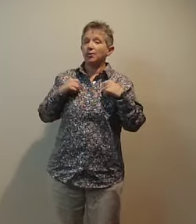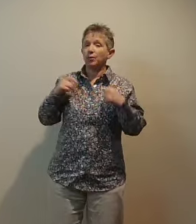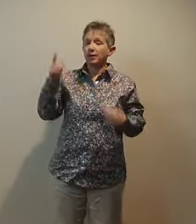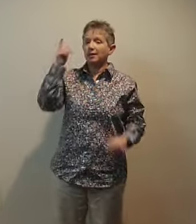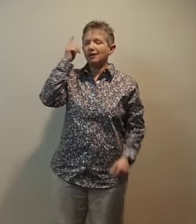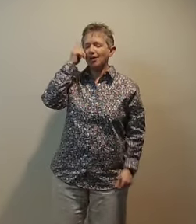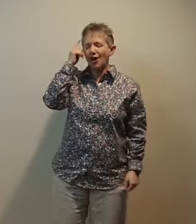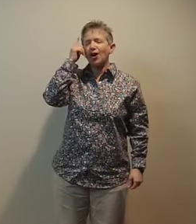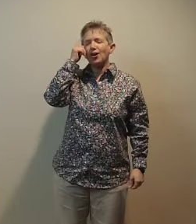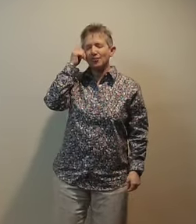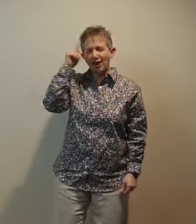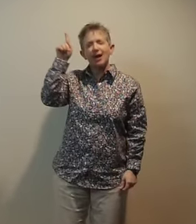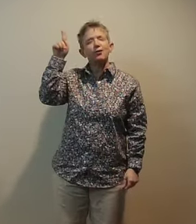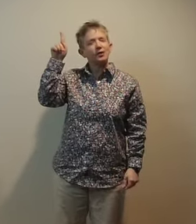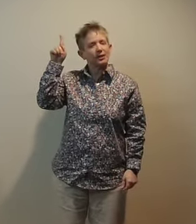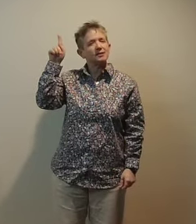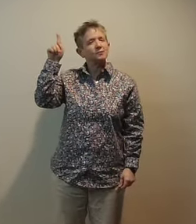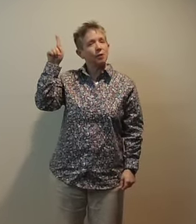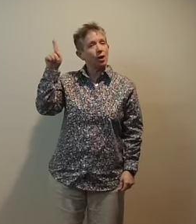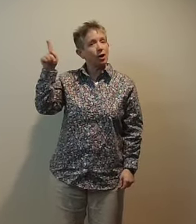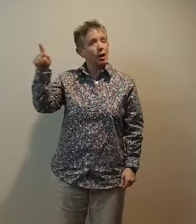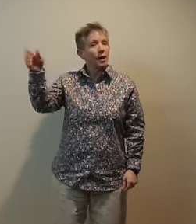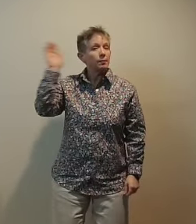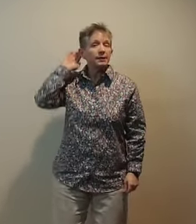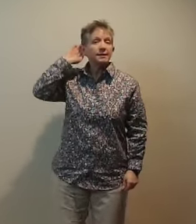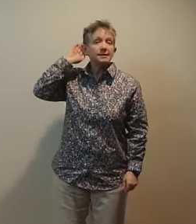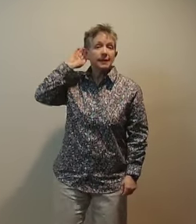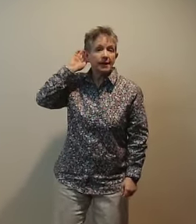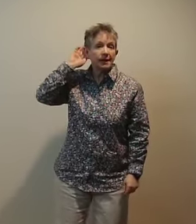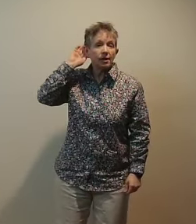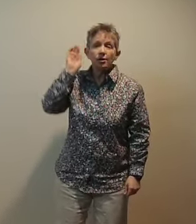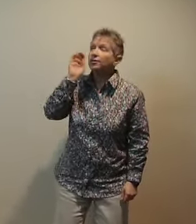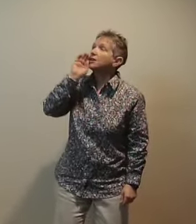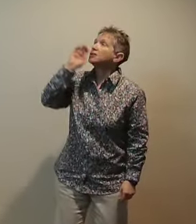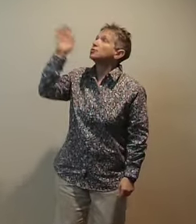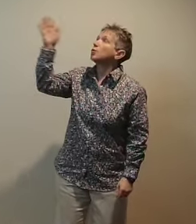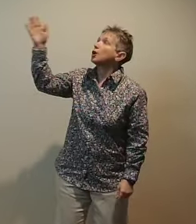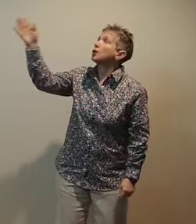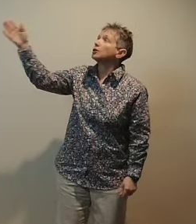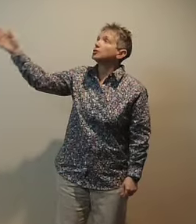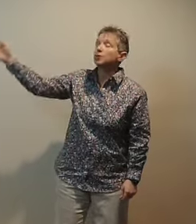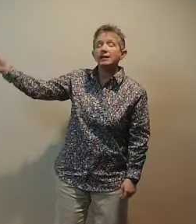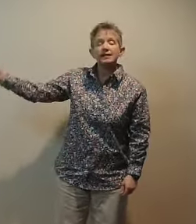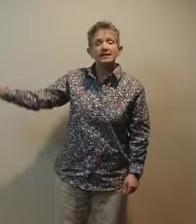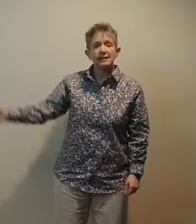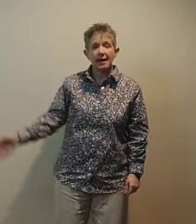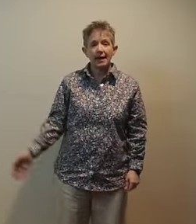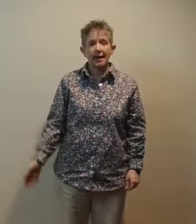we are very smart Please hear these words we say